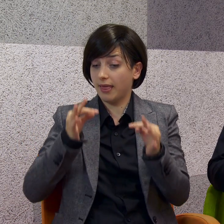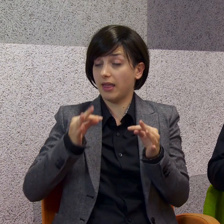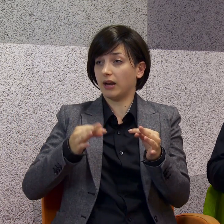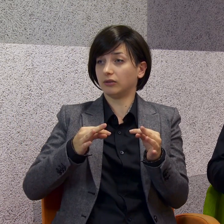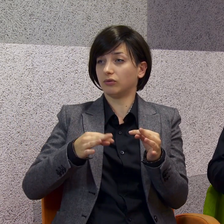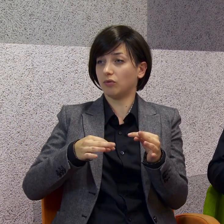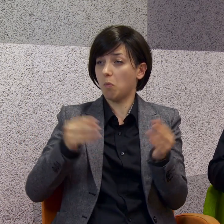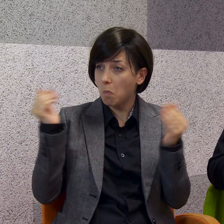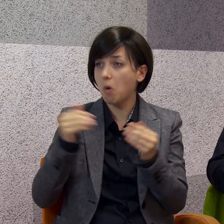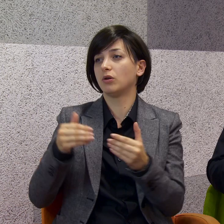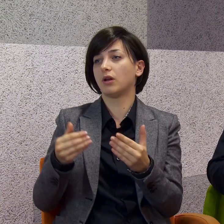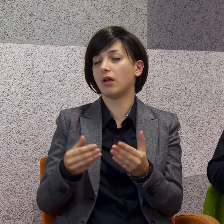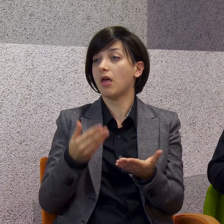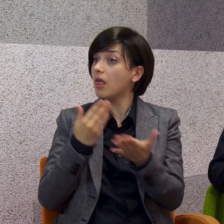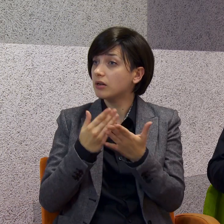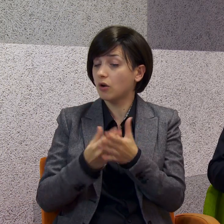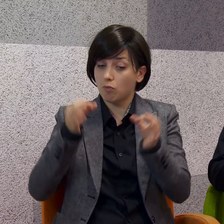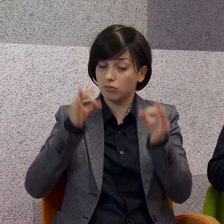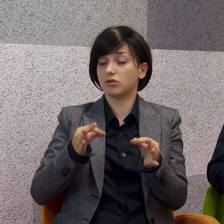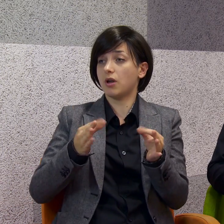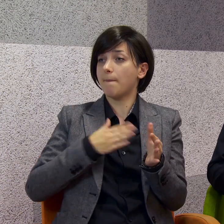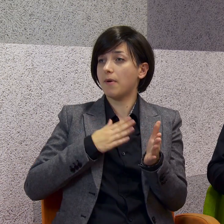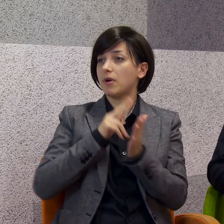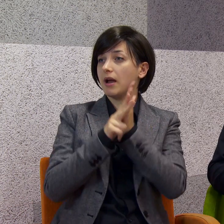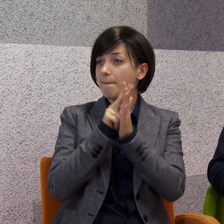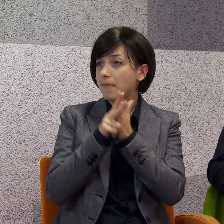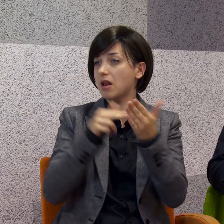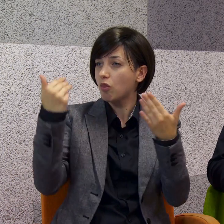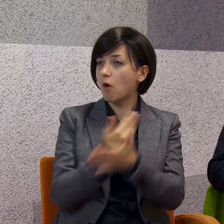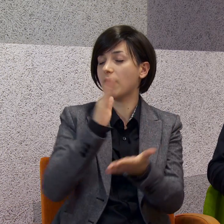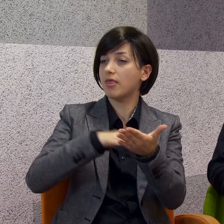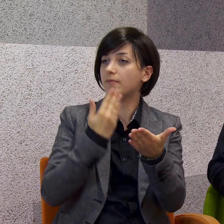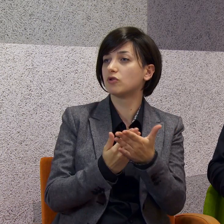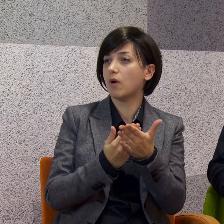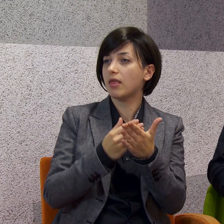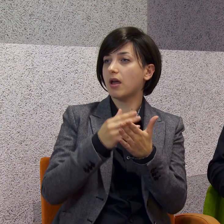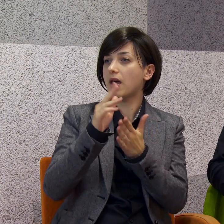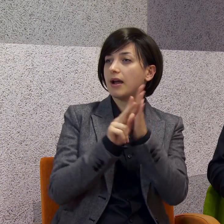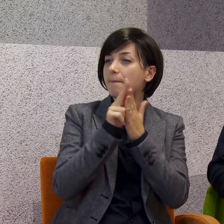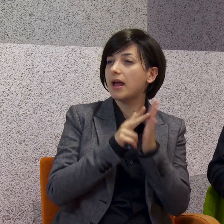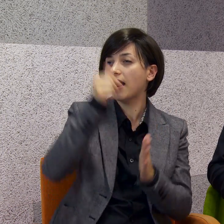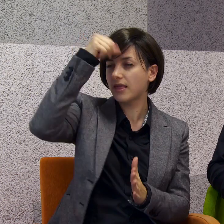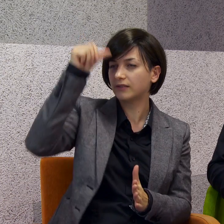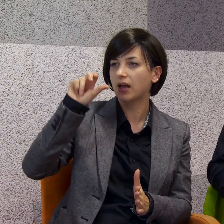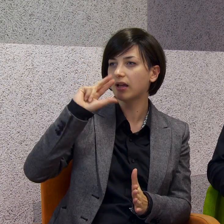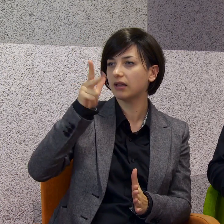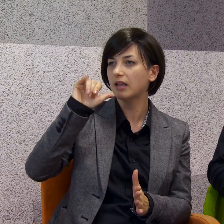now there is a camera such as KineCamera. And there is a devices like Galutango or